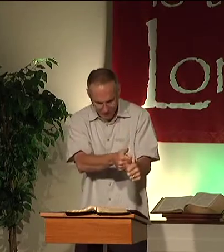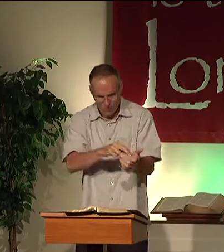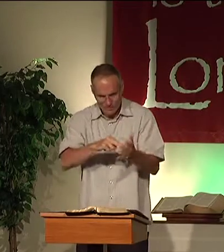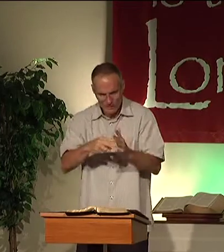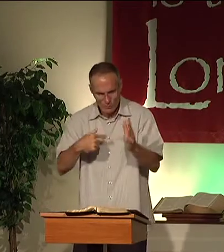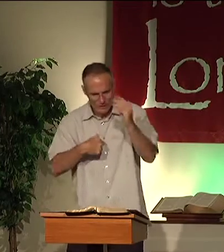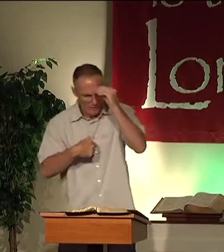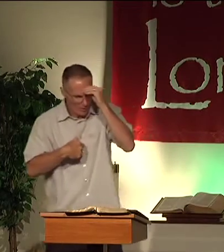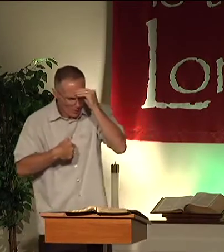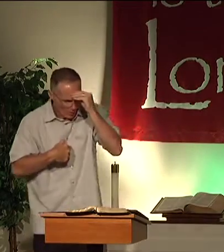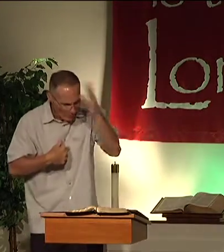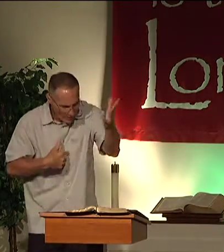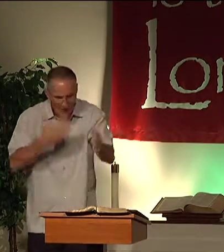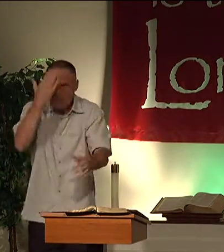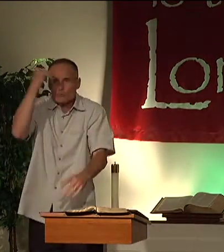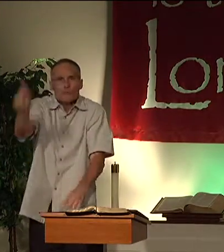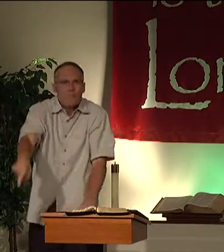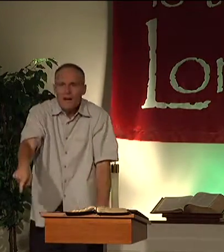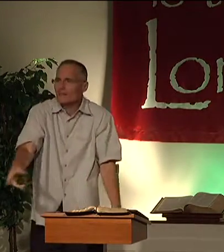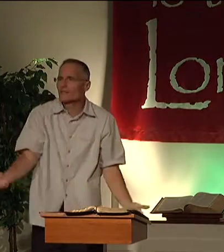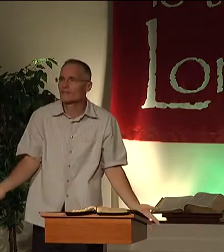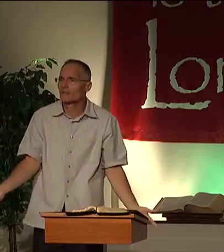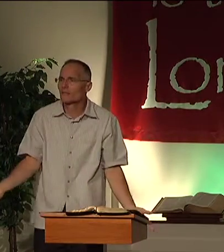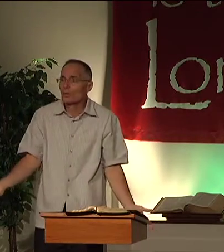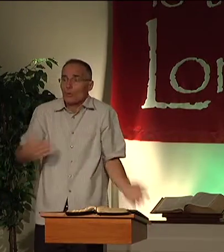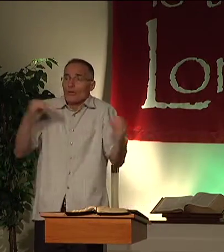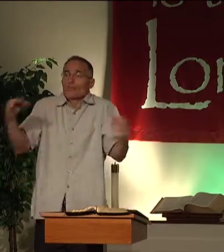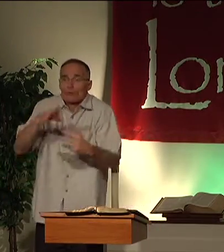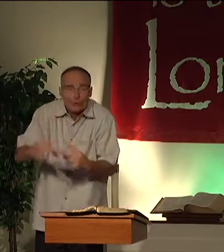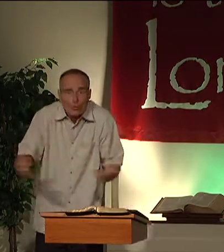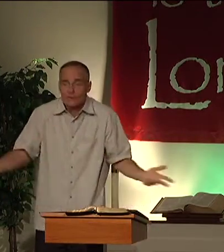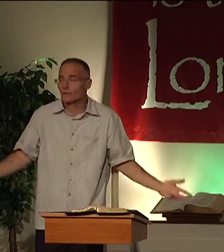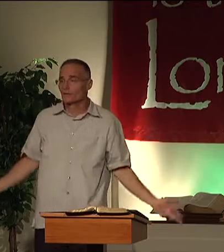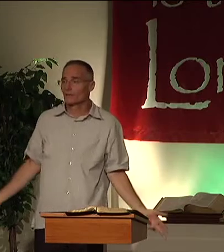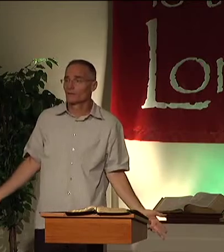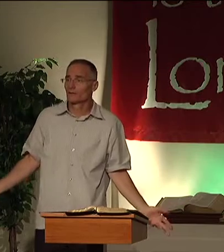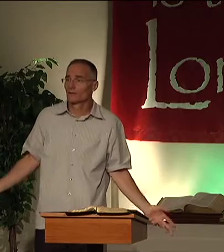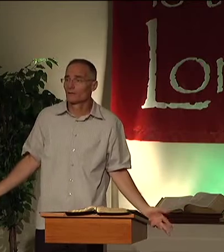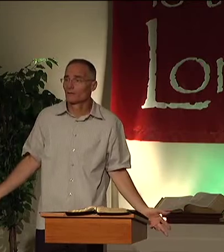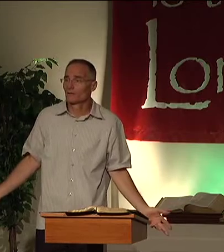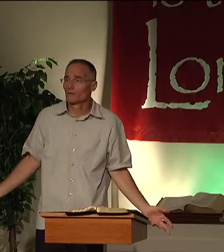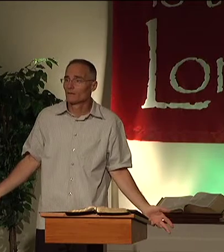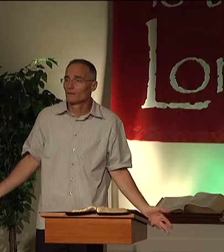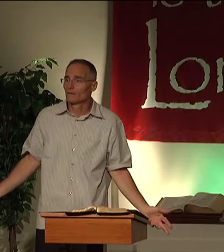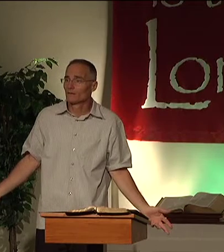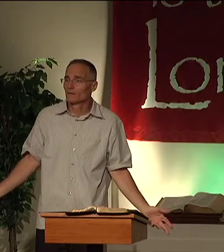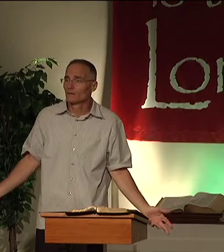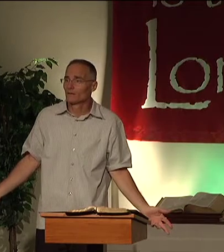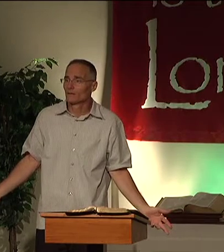We follow, meaning that we obey. Then we must. We have no choice.